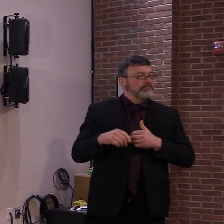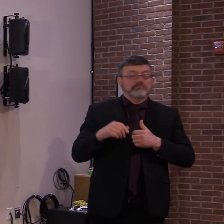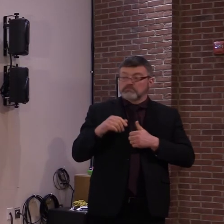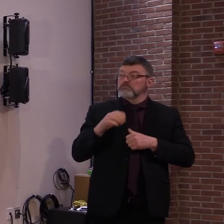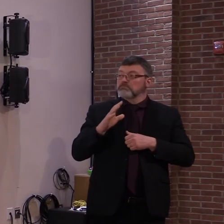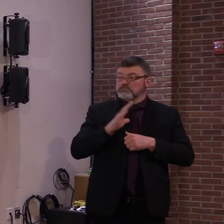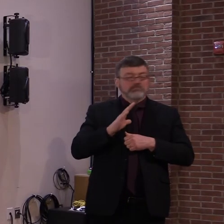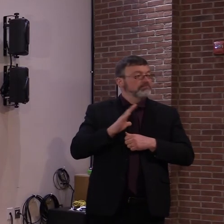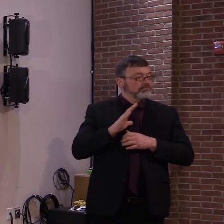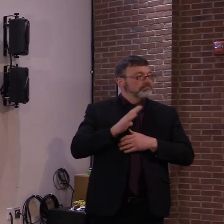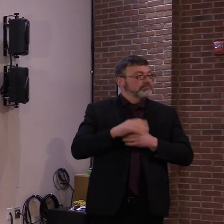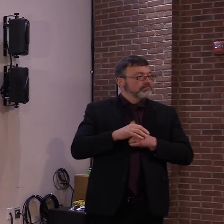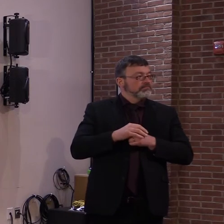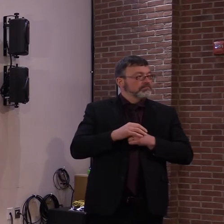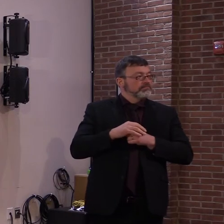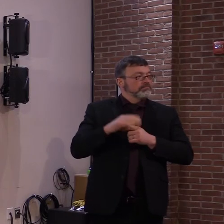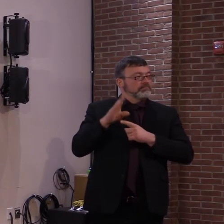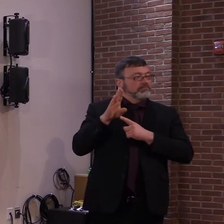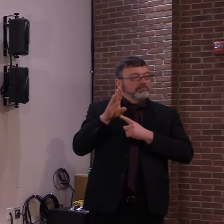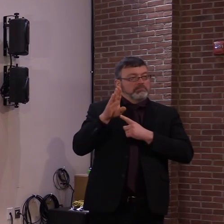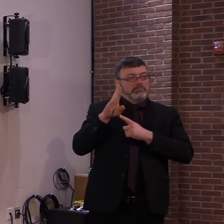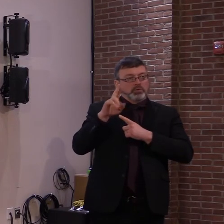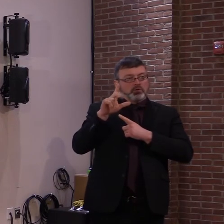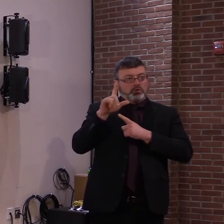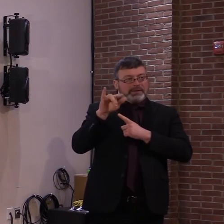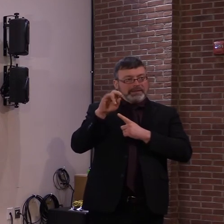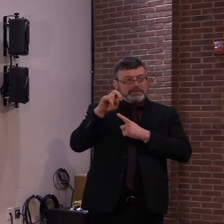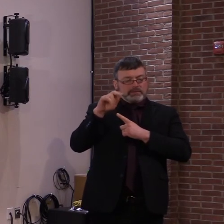Malia, Burlington Freepass.